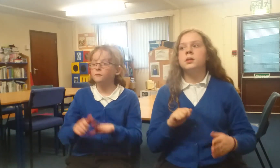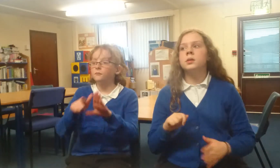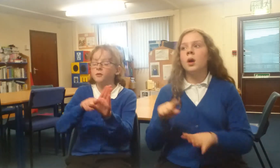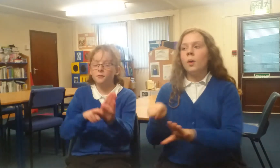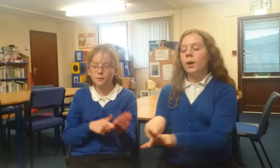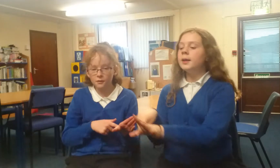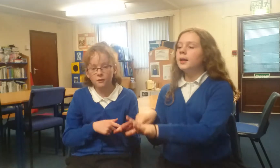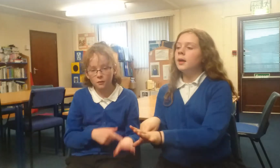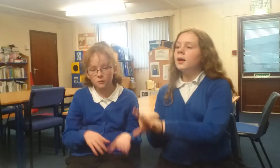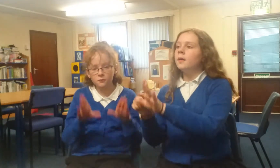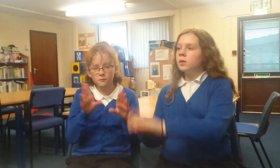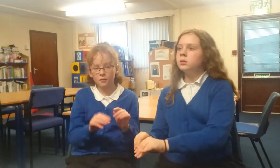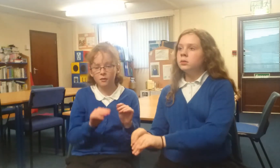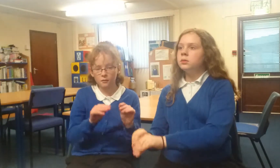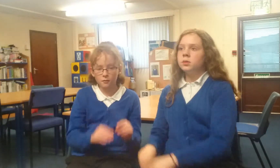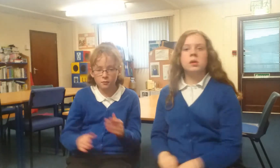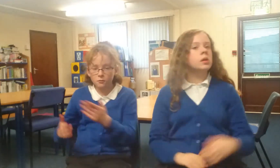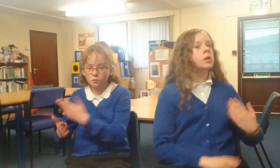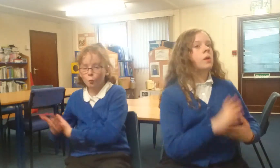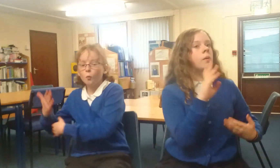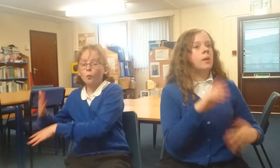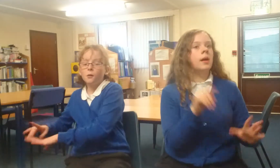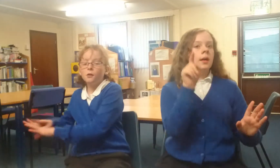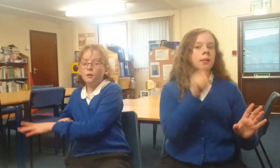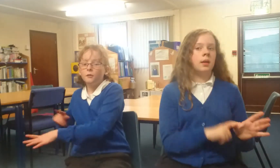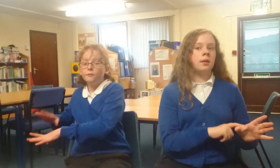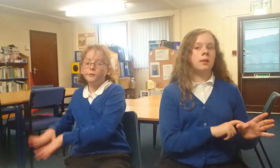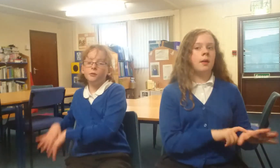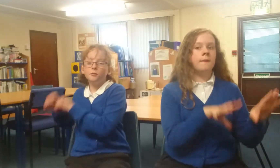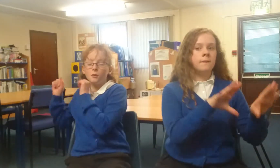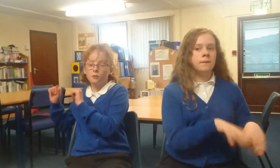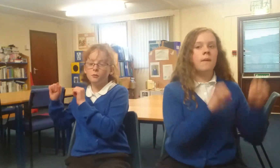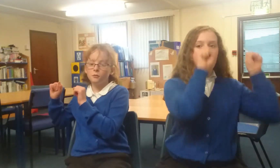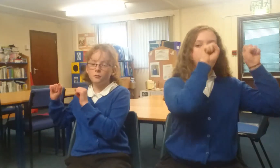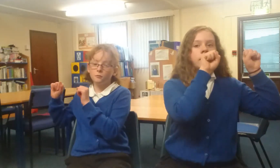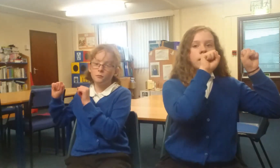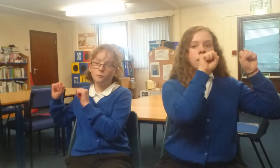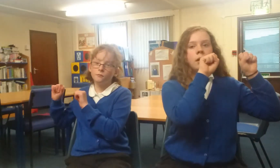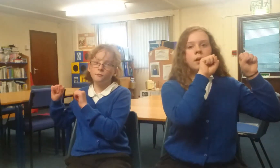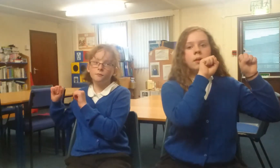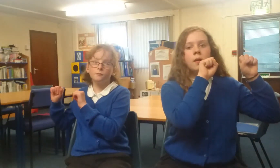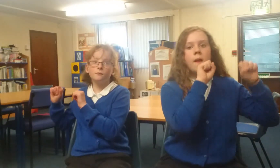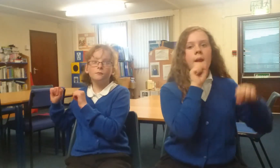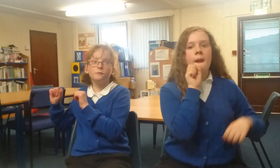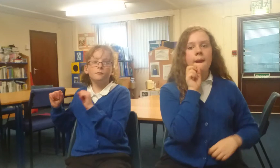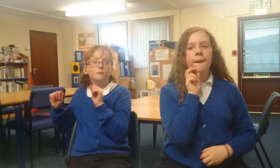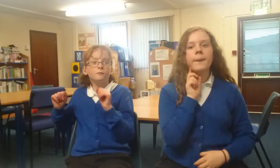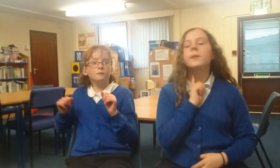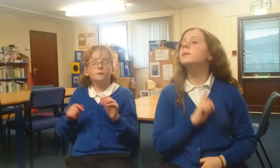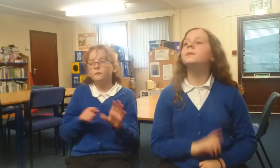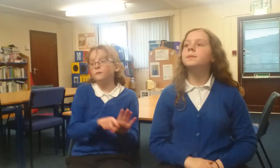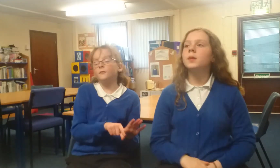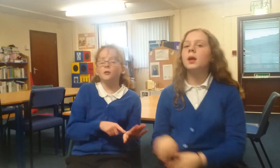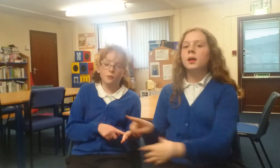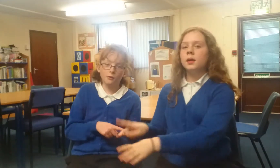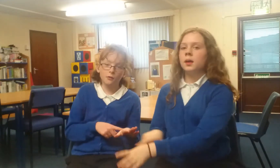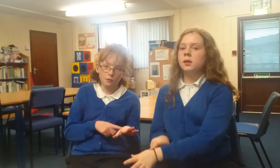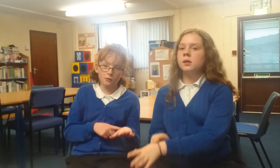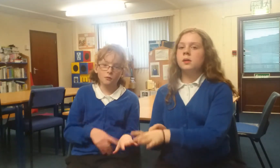And nothing's gonna stop from We're a on its way And if And if